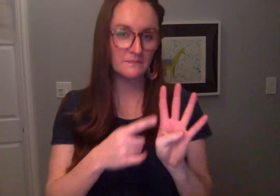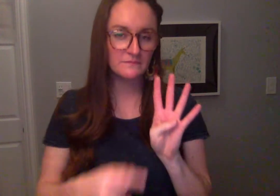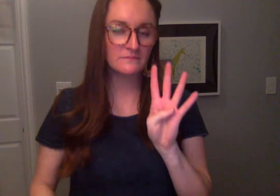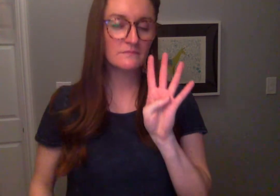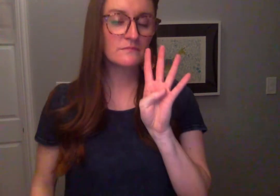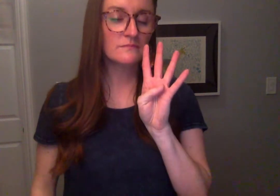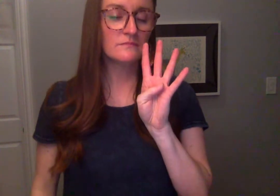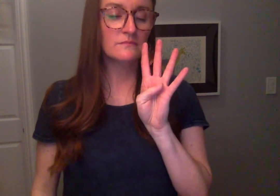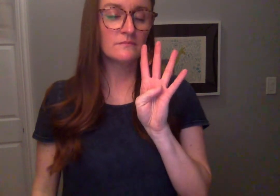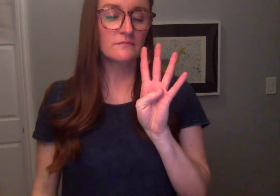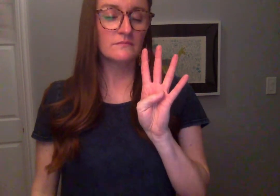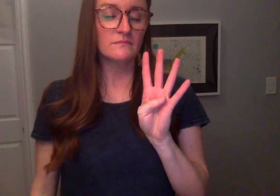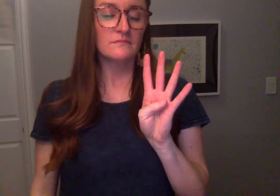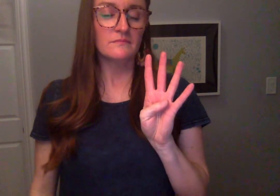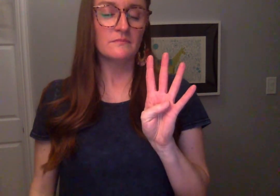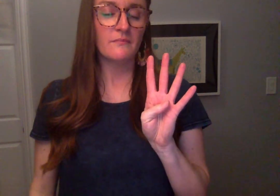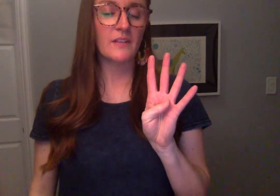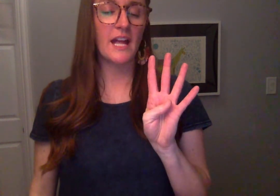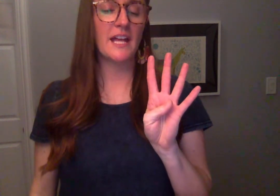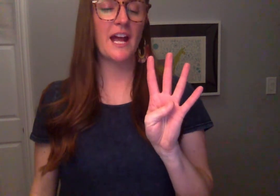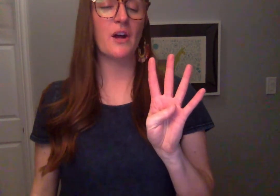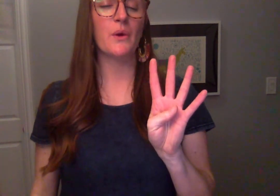and out.